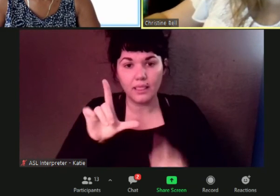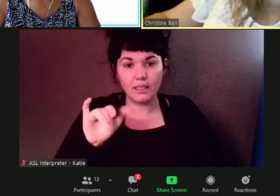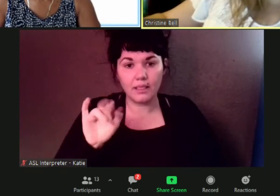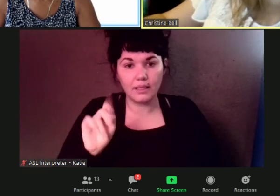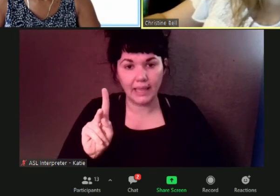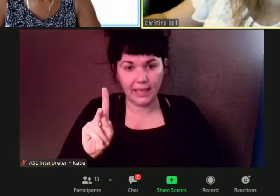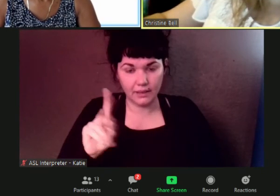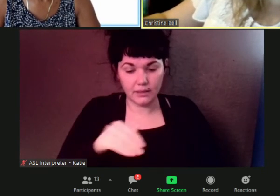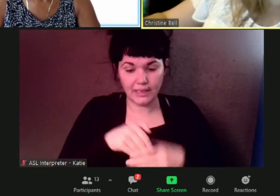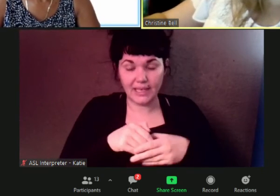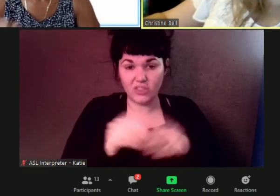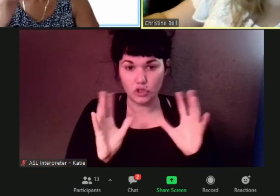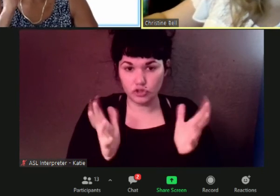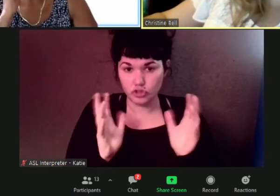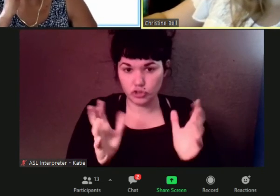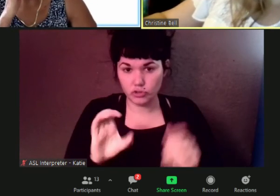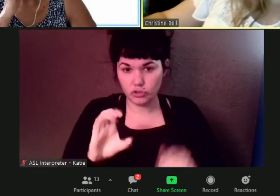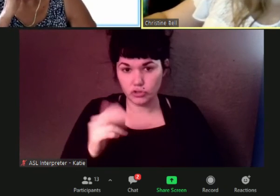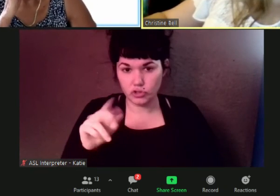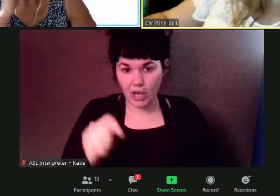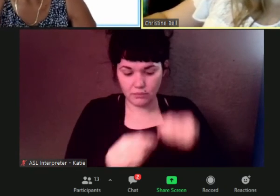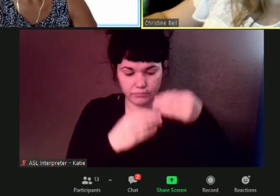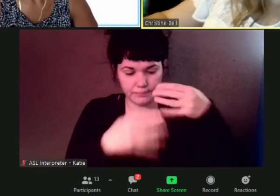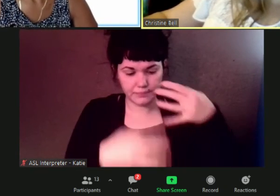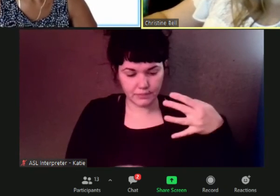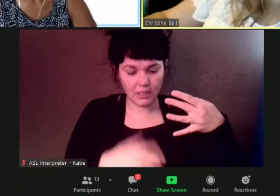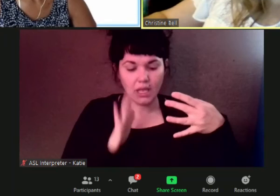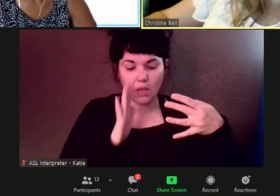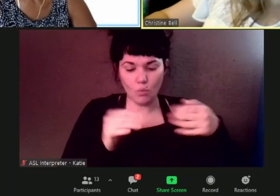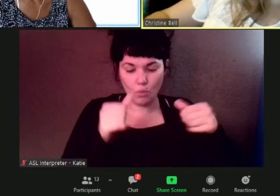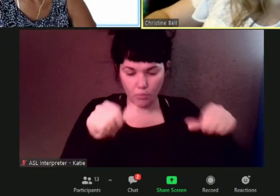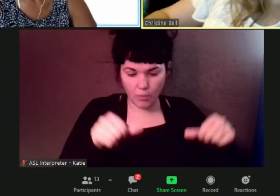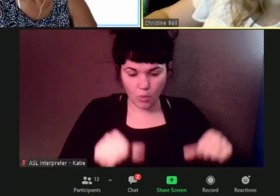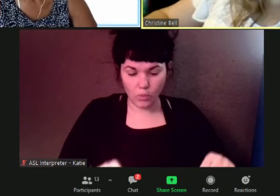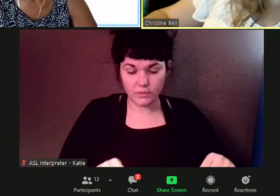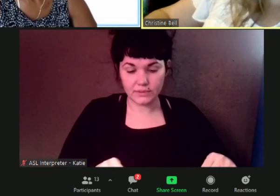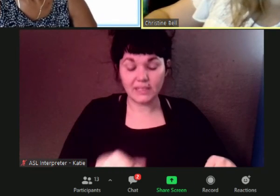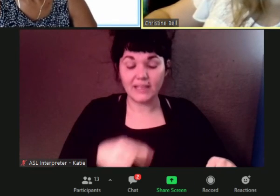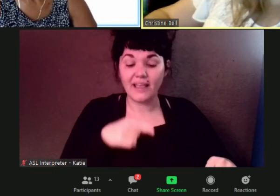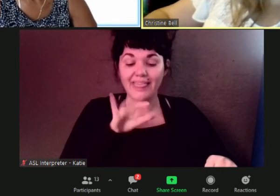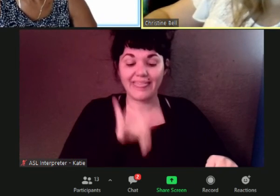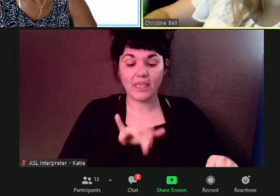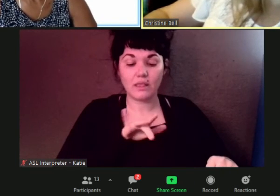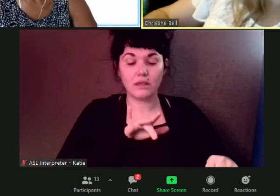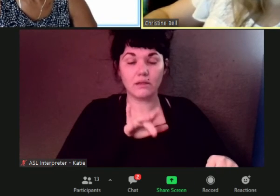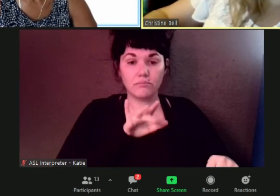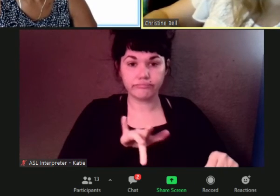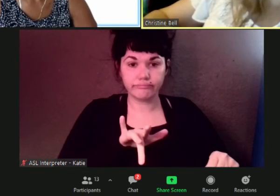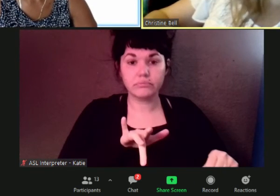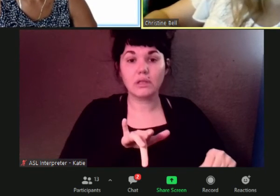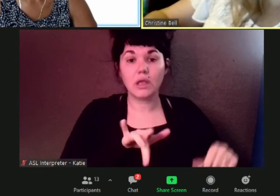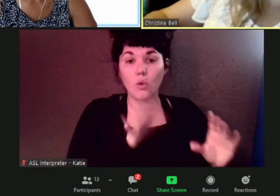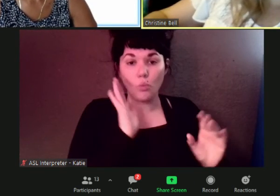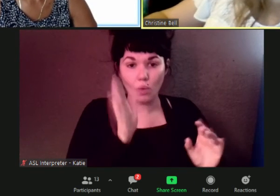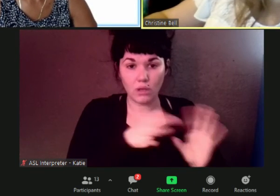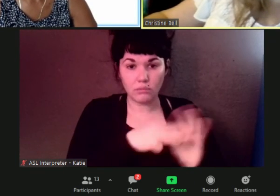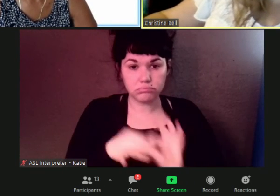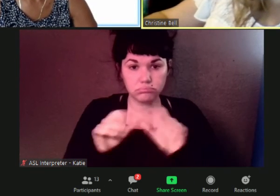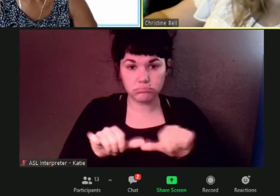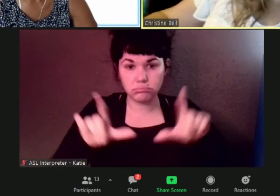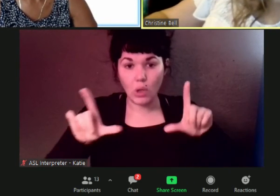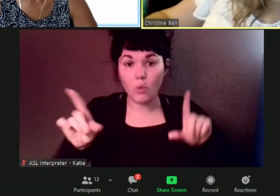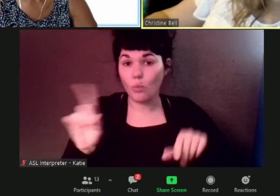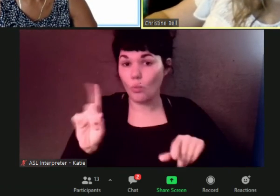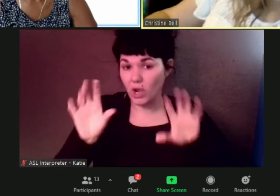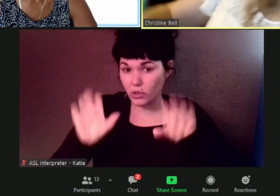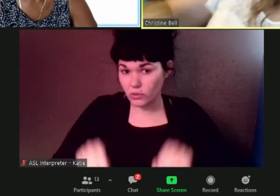and and get help for um uh for for damages from the flooding